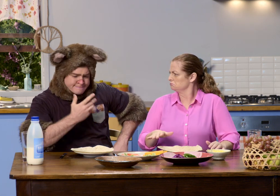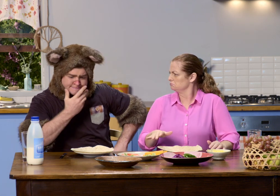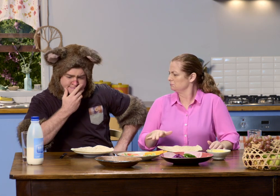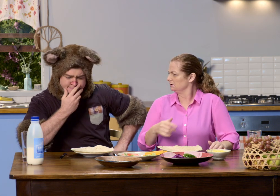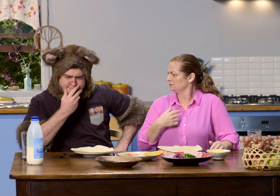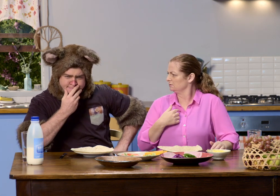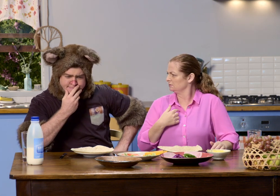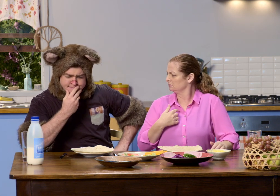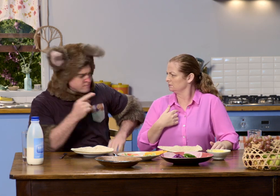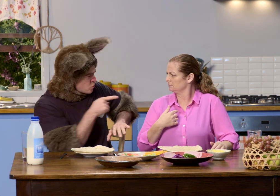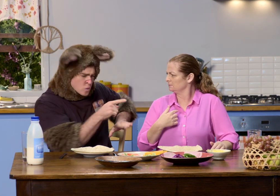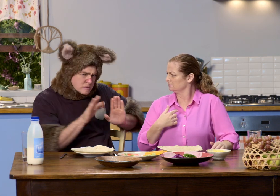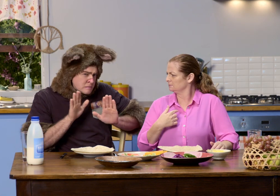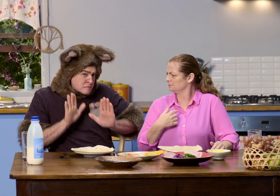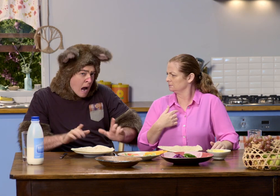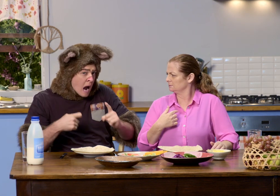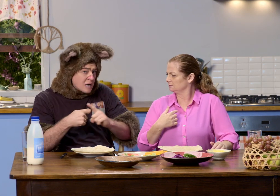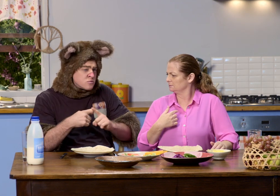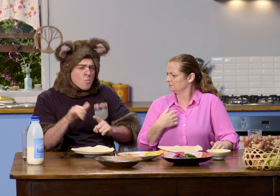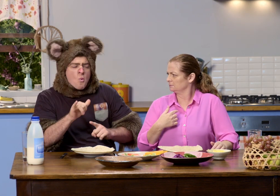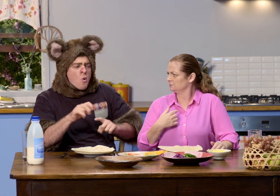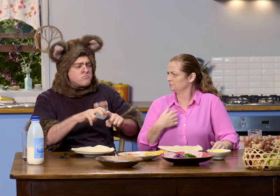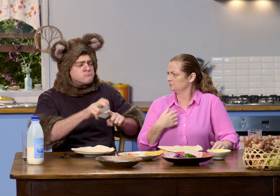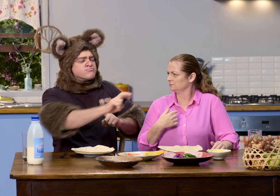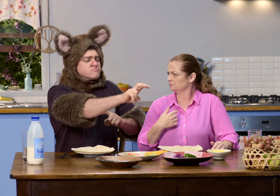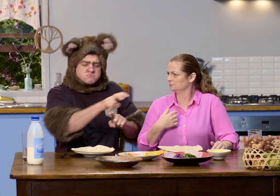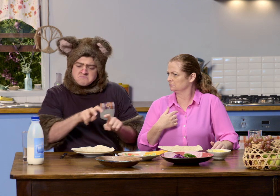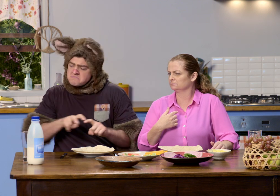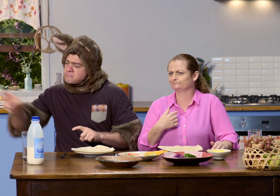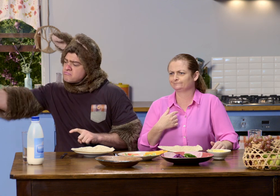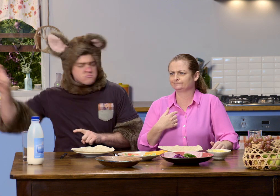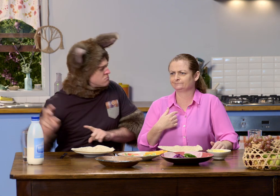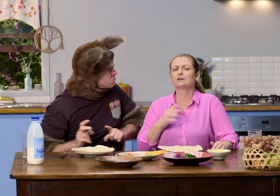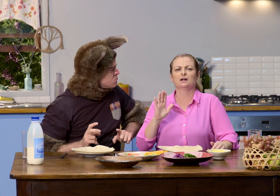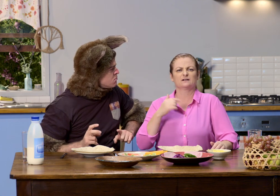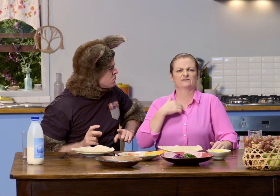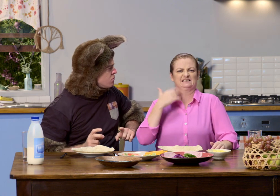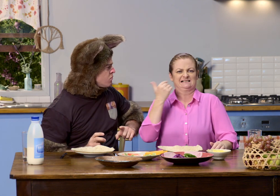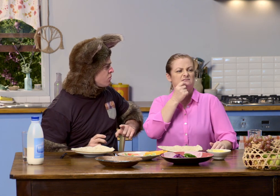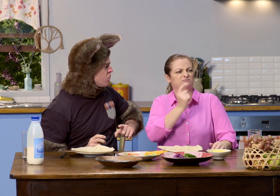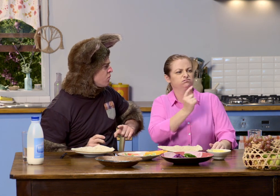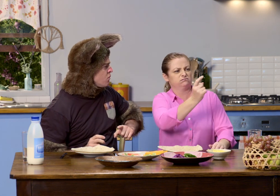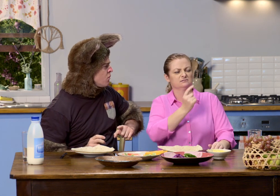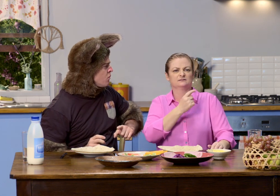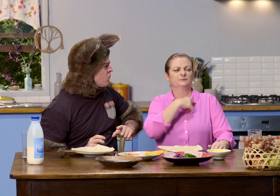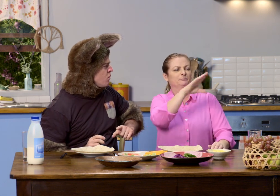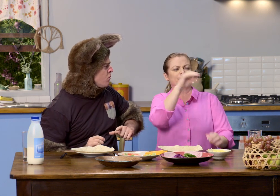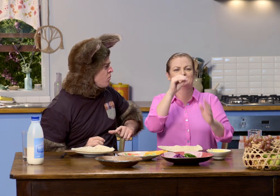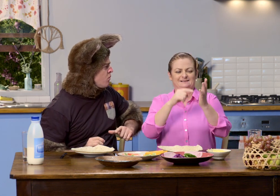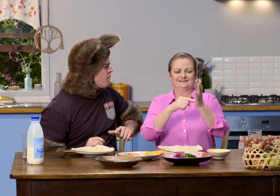Hmm. Did you stay in the kitchen the whole time, or did you go somewhere else? Well, I did leave the kitchen just